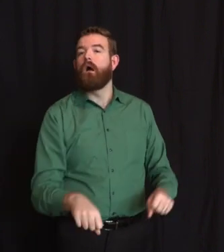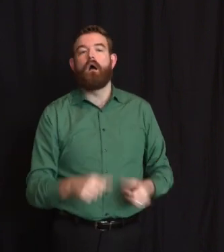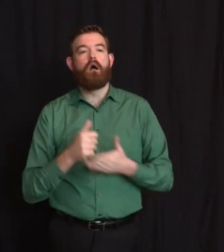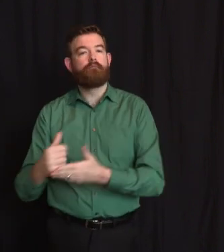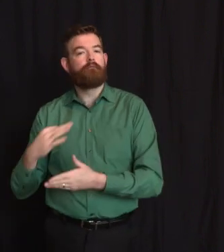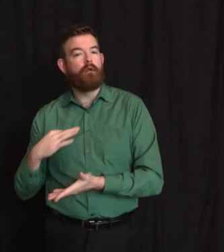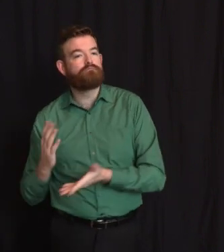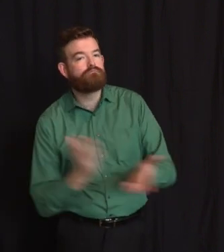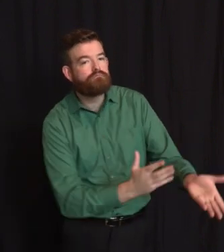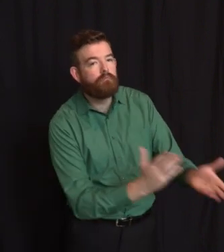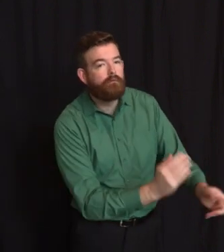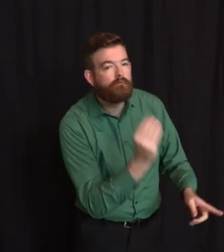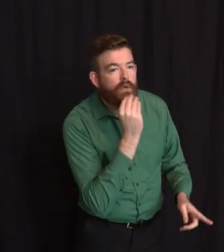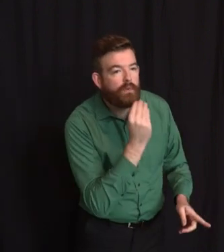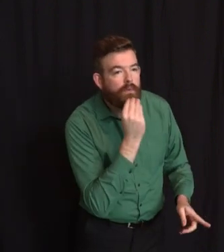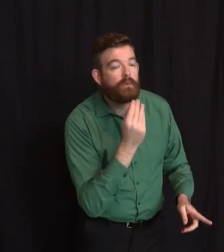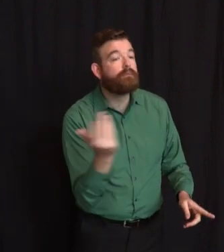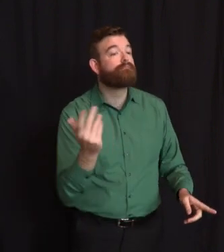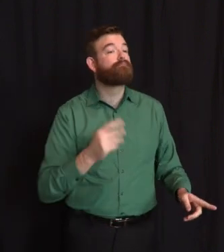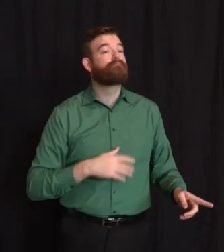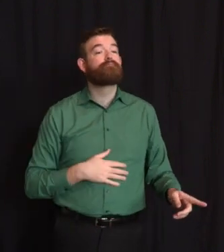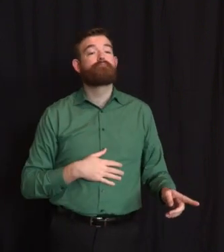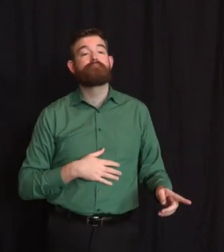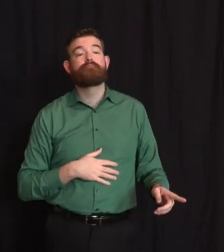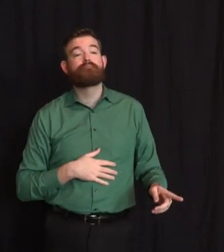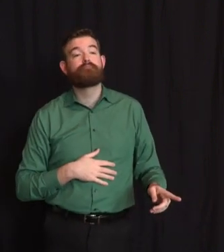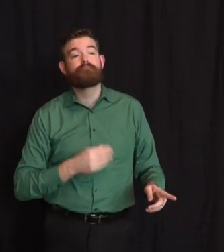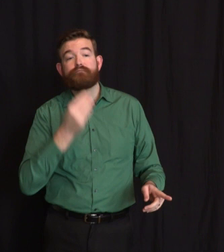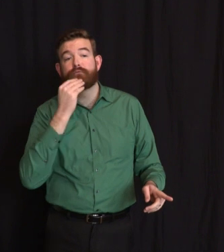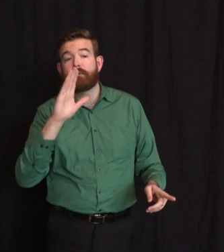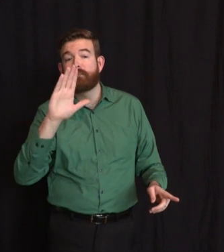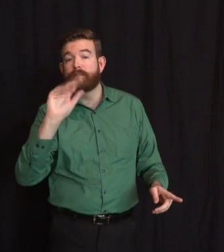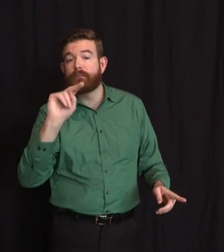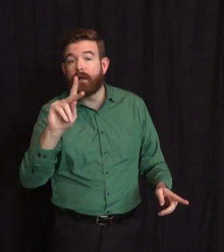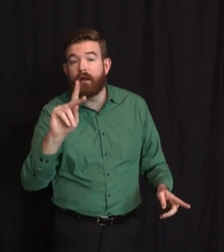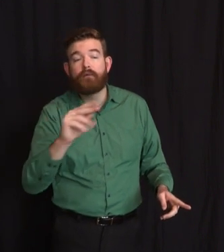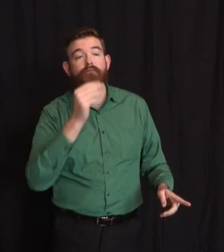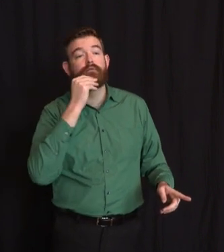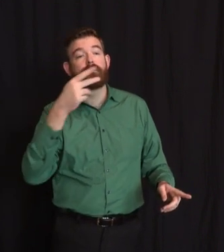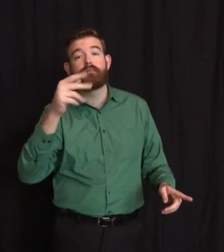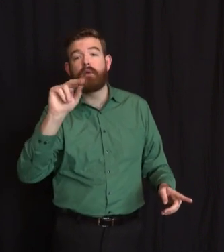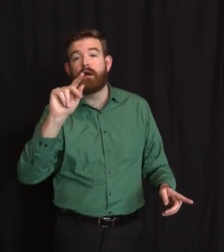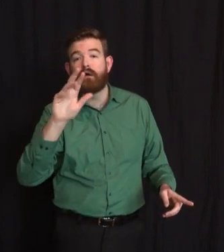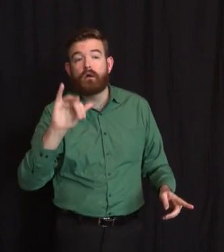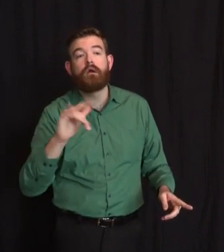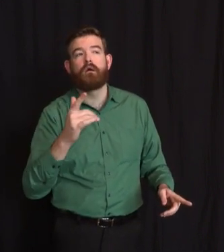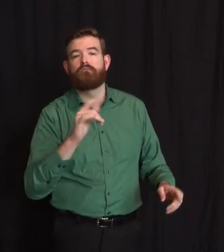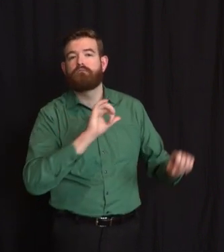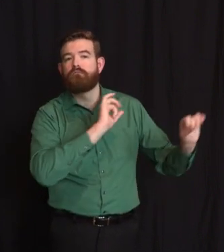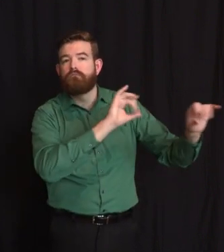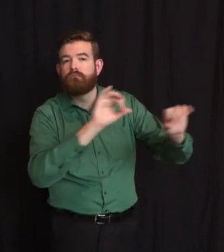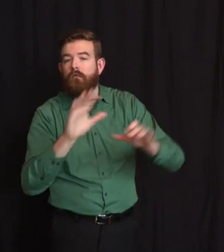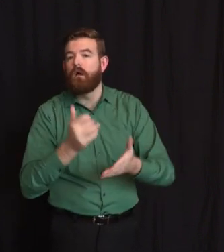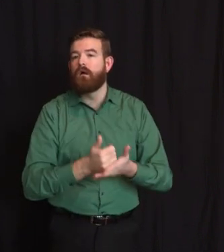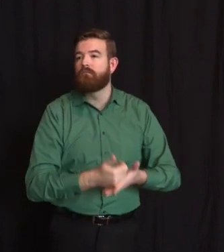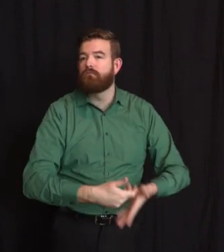us at our food pantries. I thank the Governor's Office of Volunteerism within the Department of State, the New Jersey